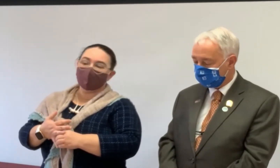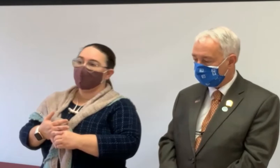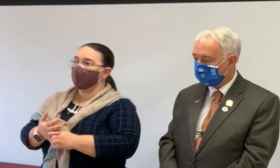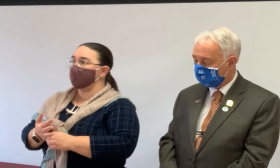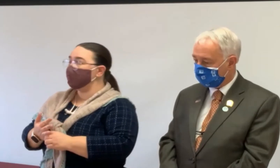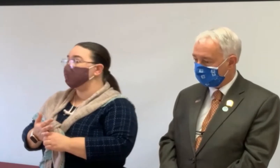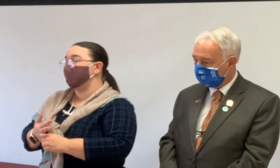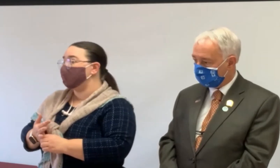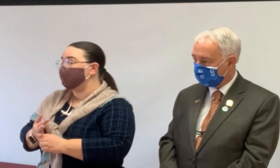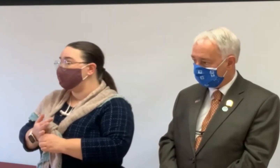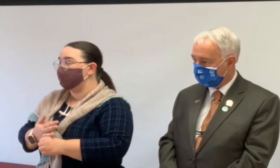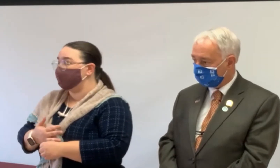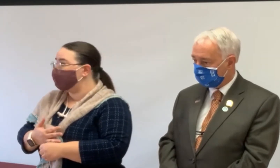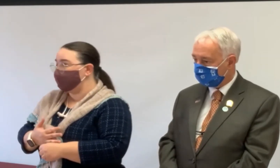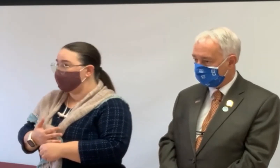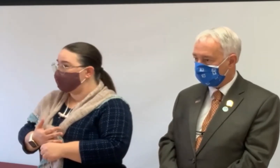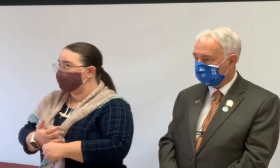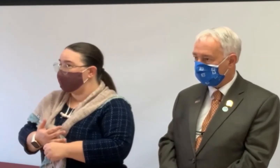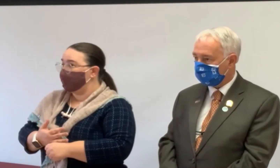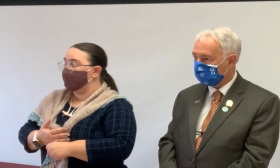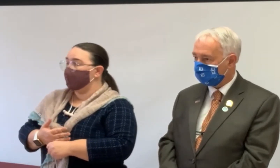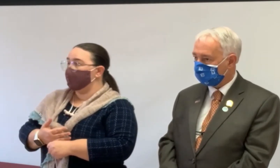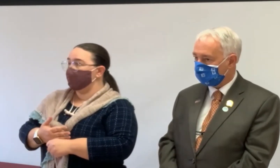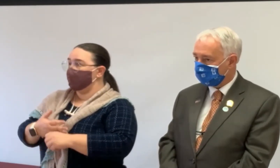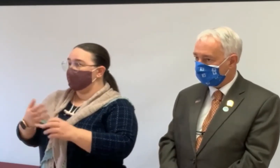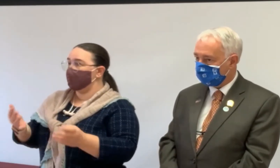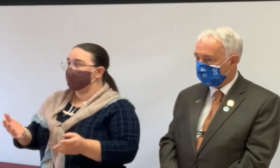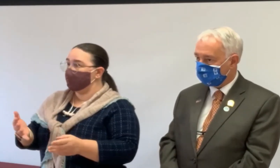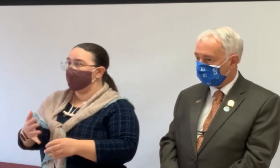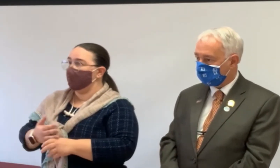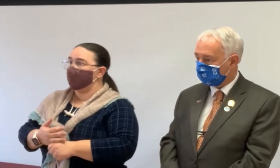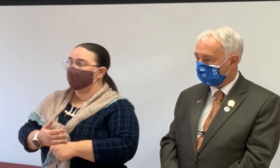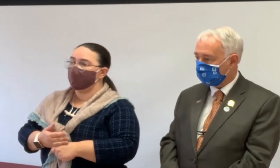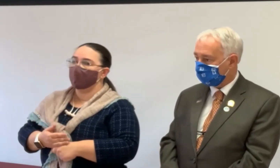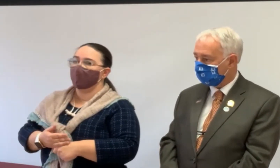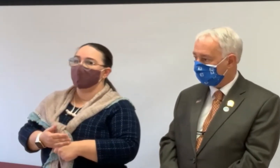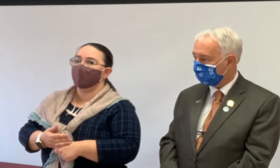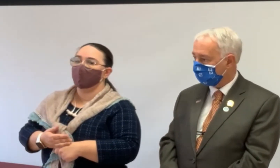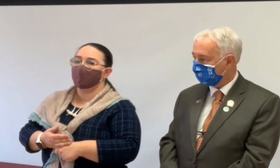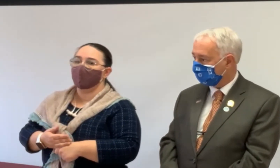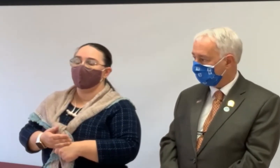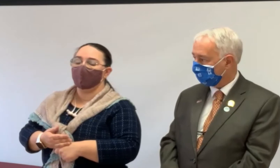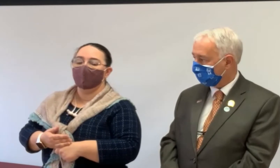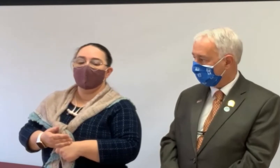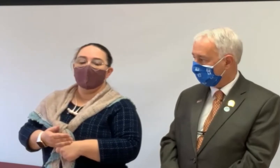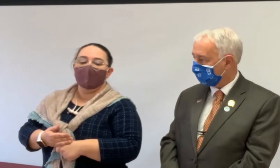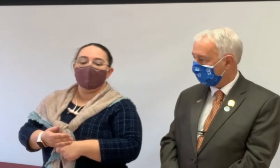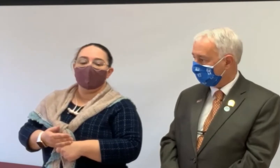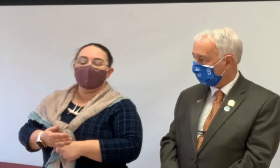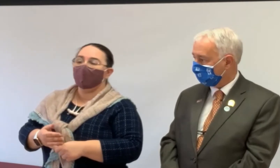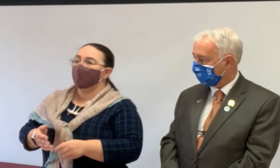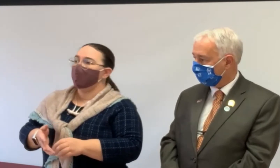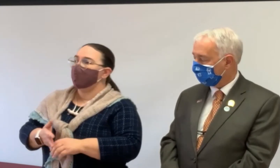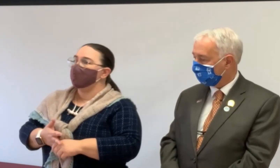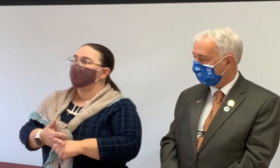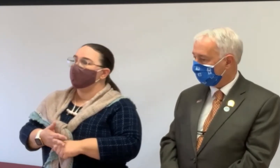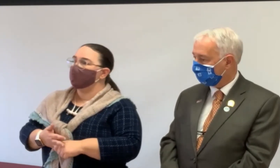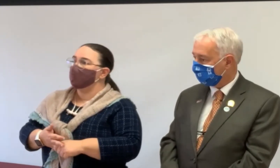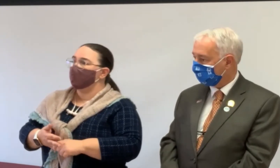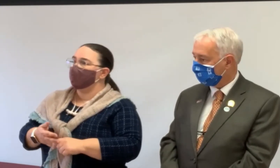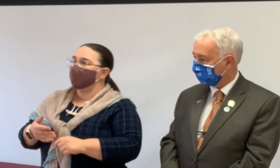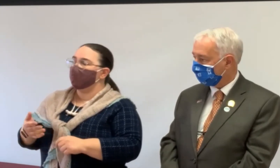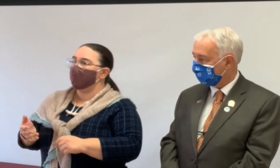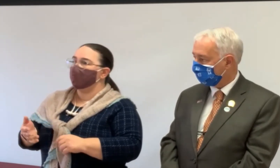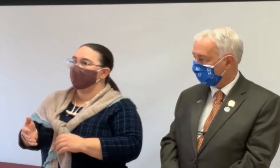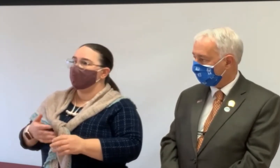lenders because it is a specialty. So not every lender can even tell you about a reverse mortgage or help you get one. Uh, but there are other kinds of